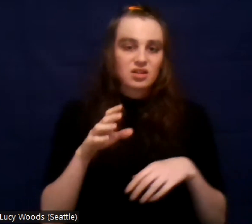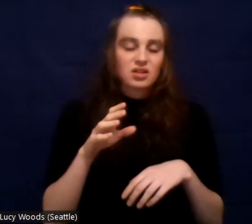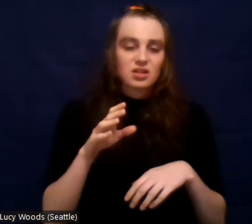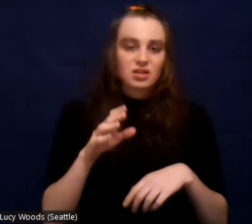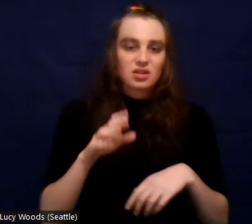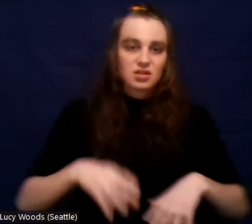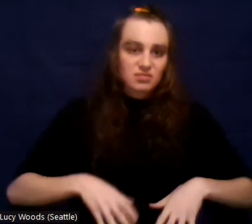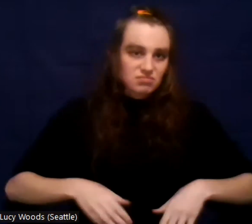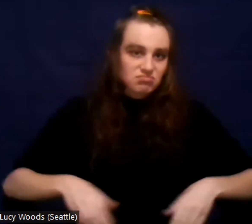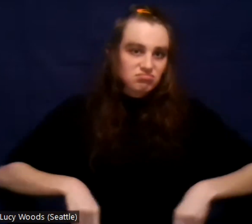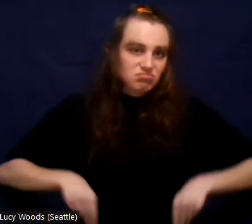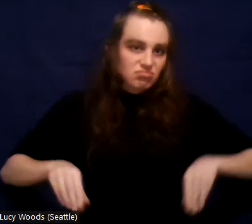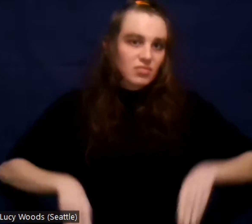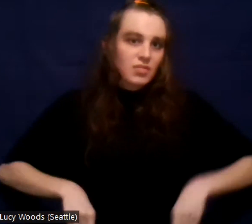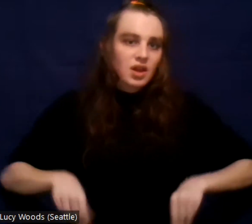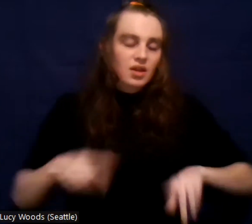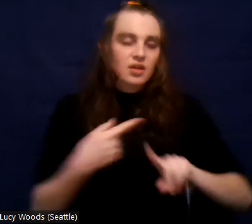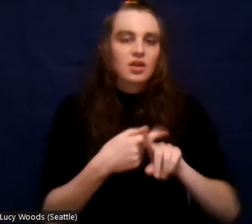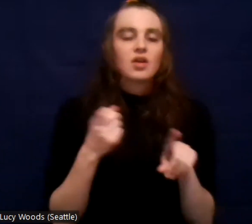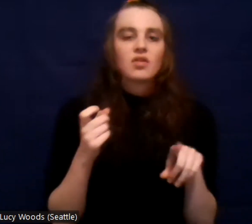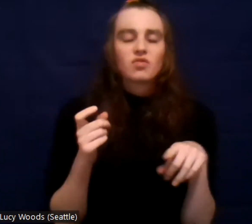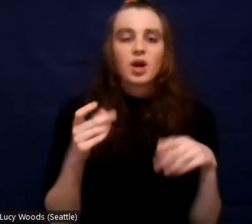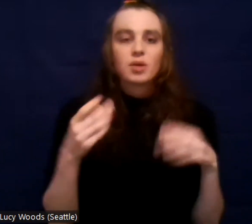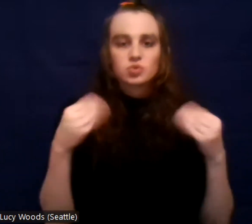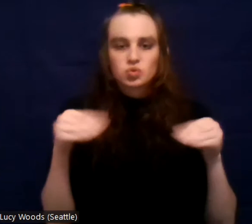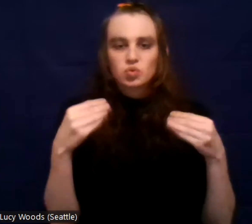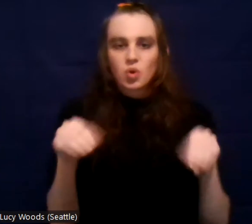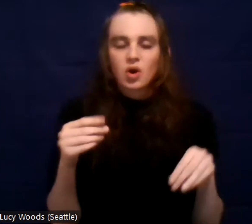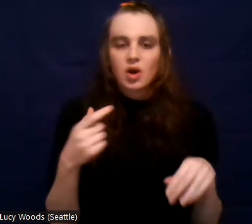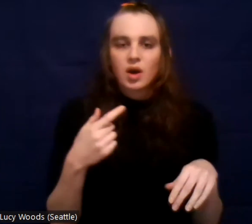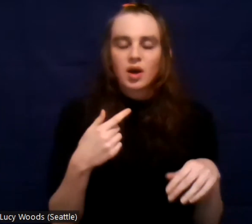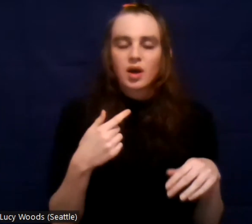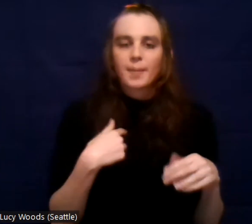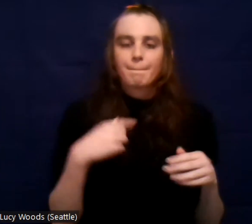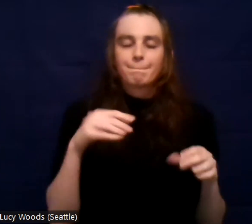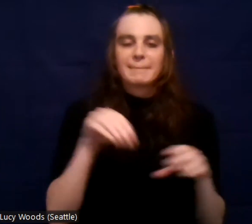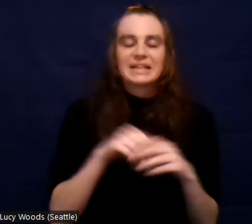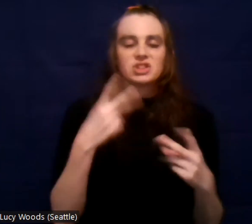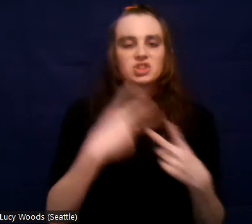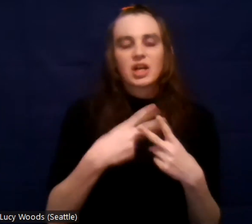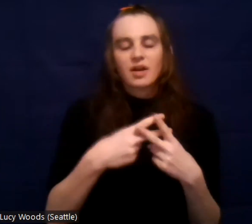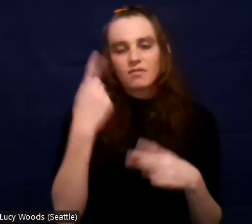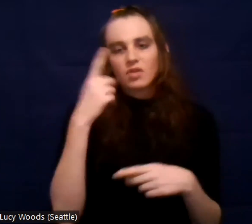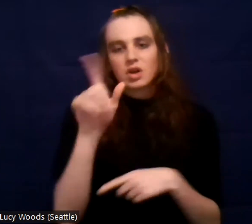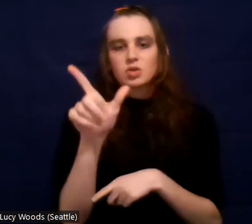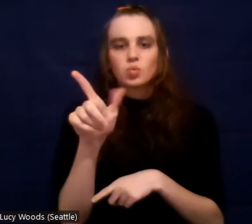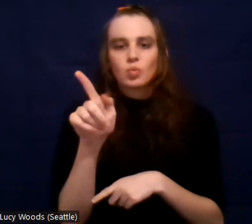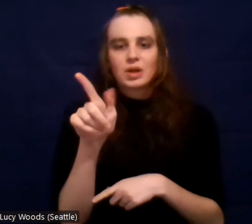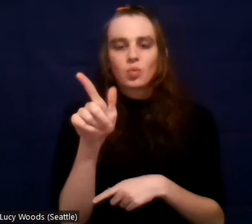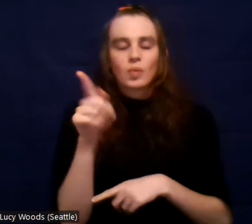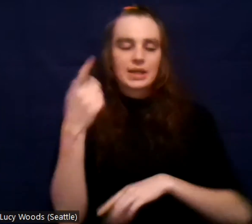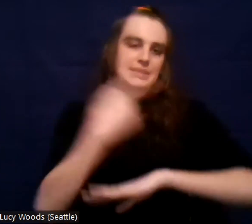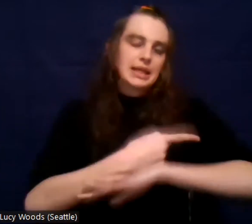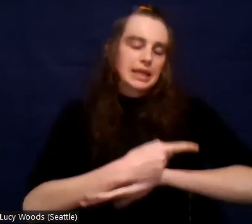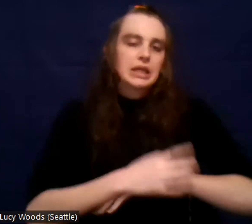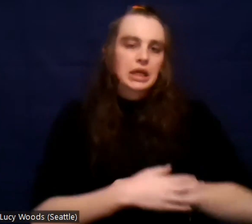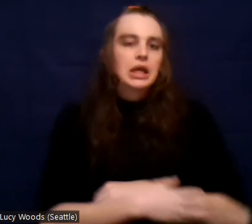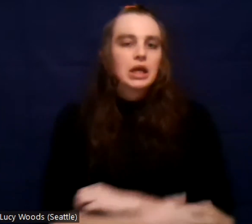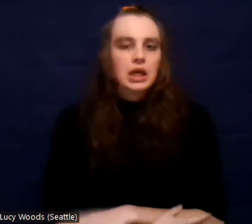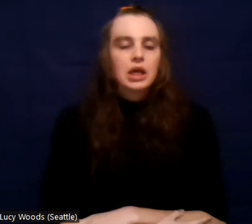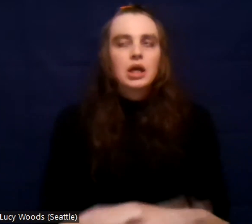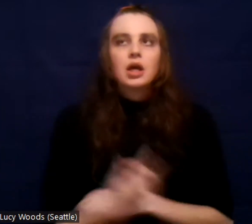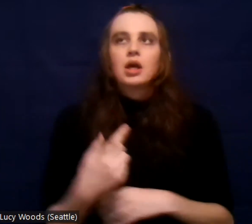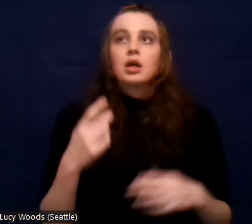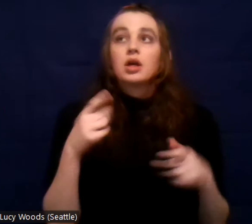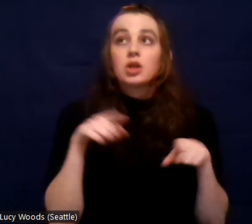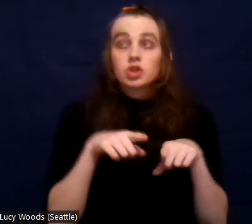um, and had to go serve 21 days on that charge. And I really was reflecting while I